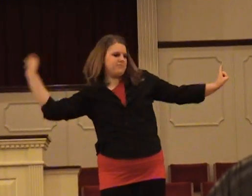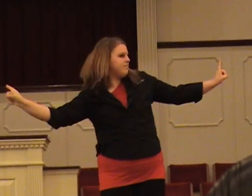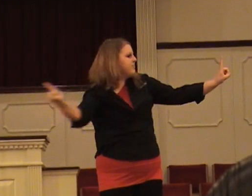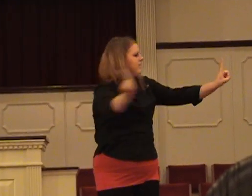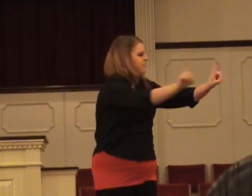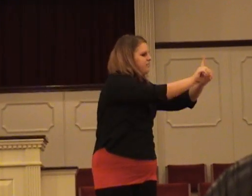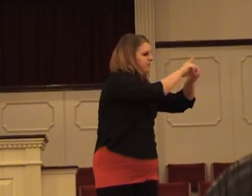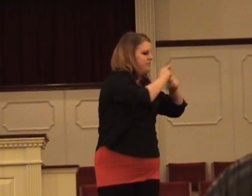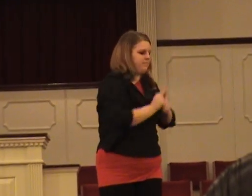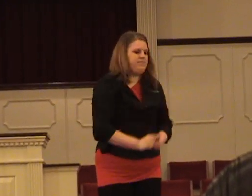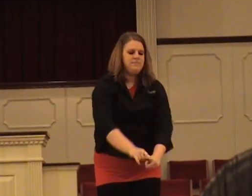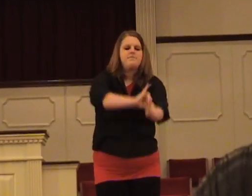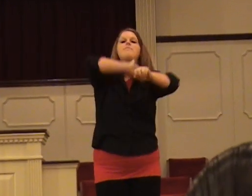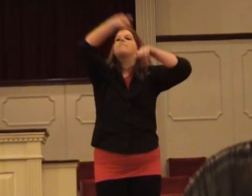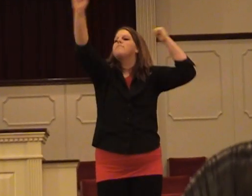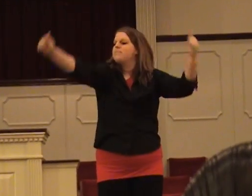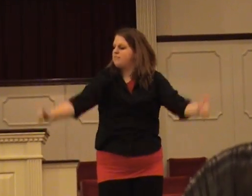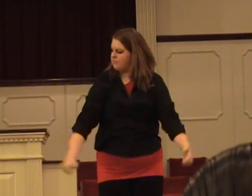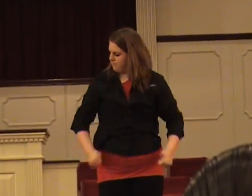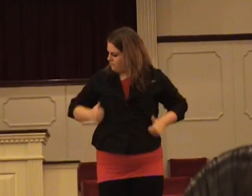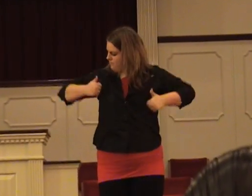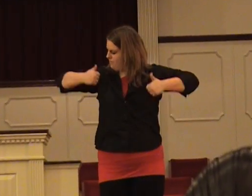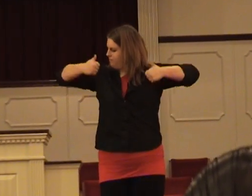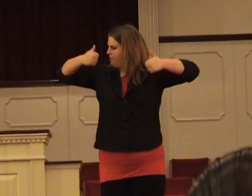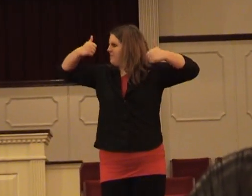same The word is alive